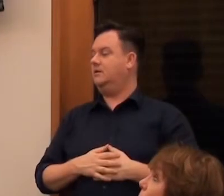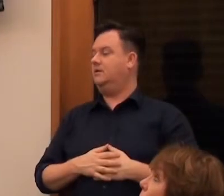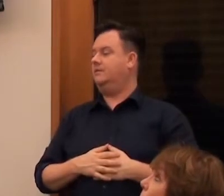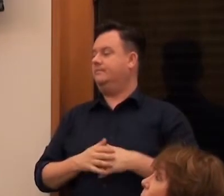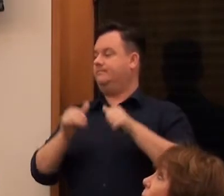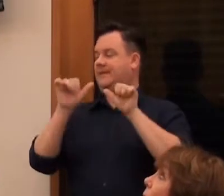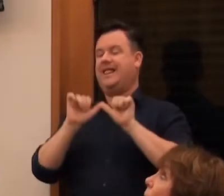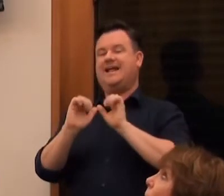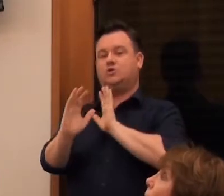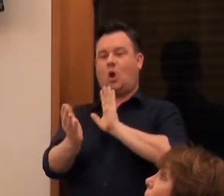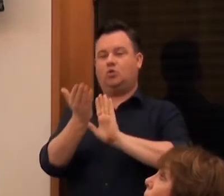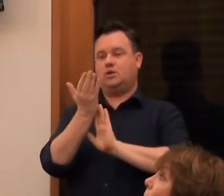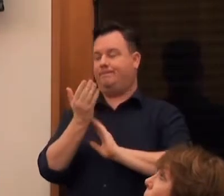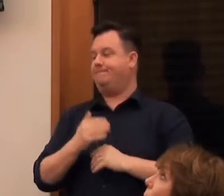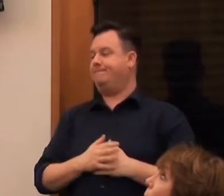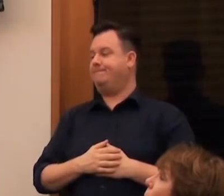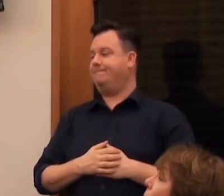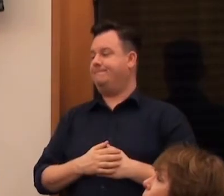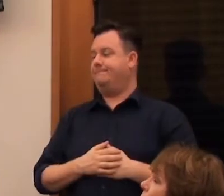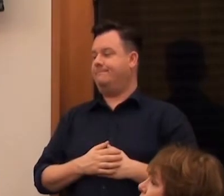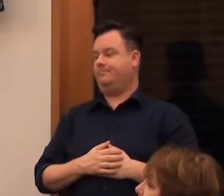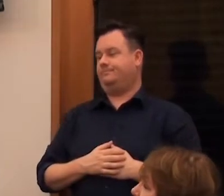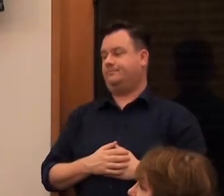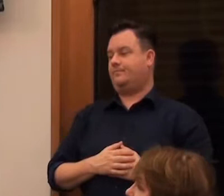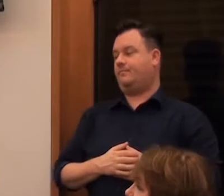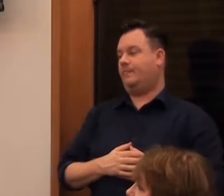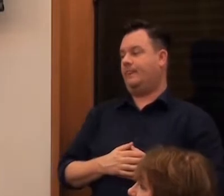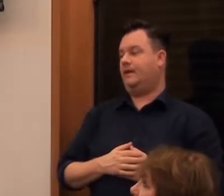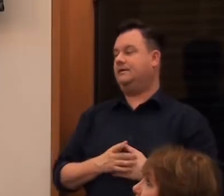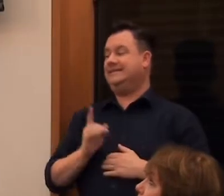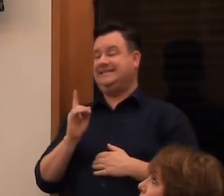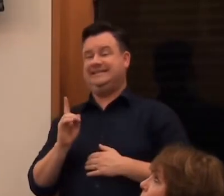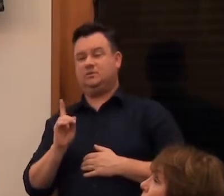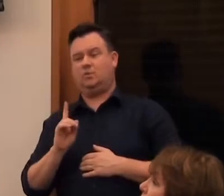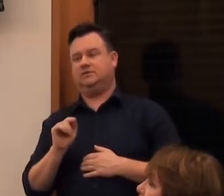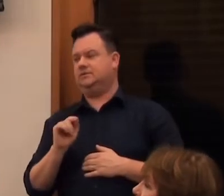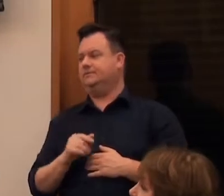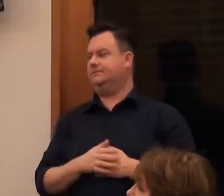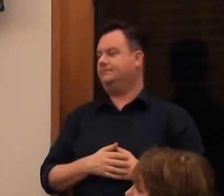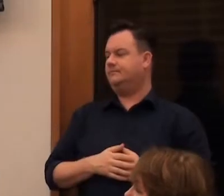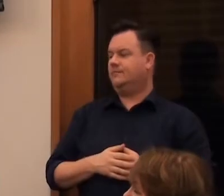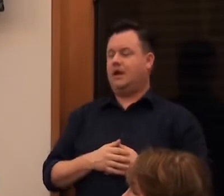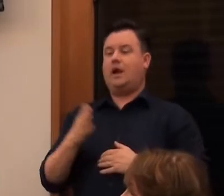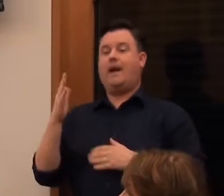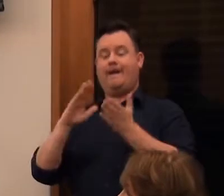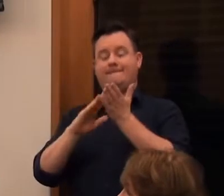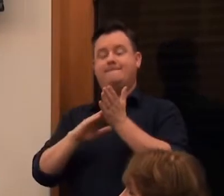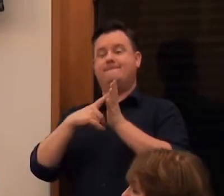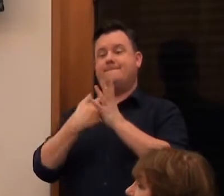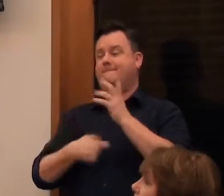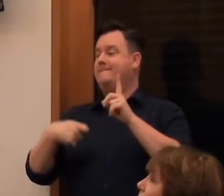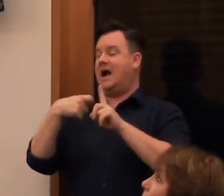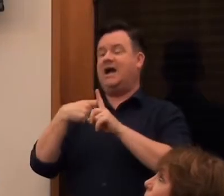close-up one. that's close-up one. And... Tell us about this. How you came across to this. Mark Cazotte. How pronounce it? Mark Cazotte.